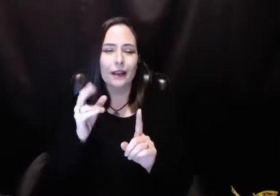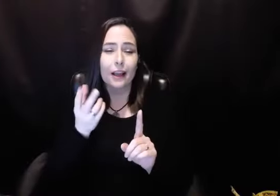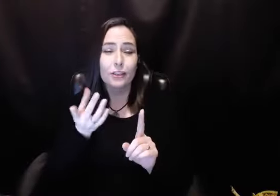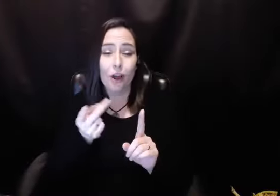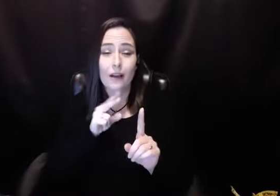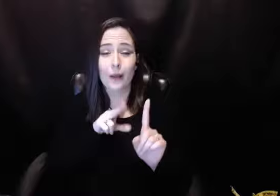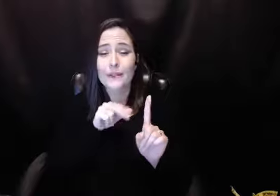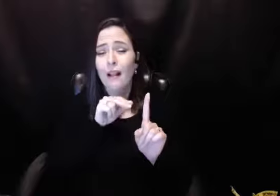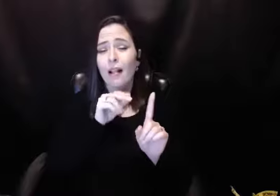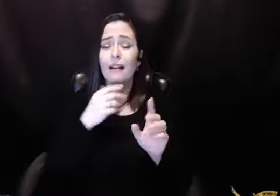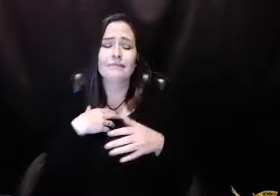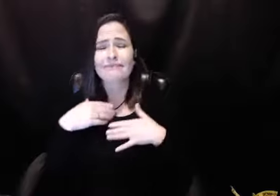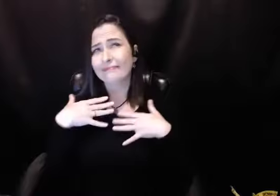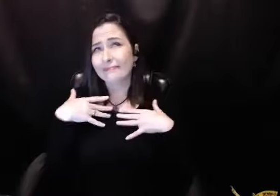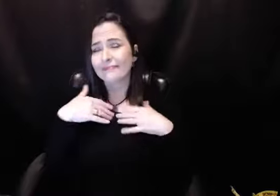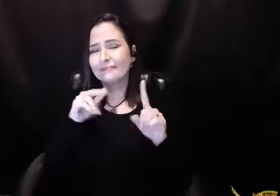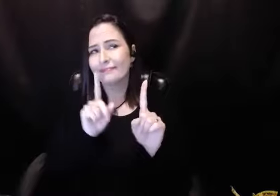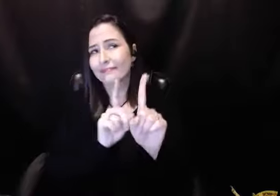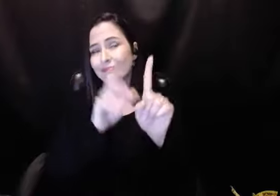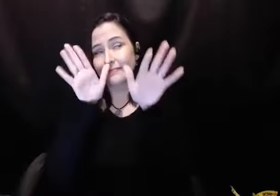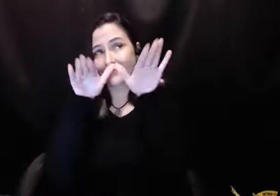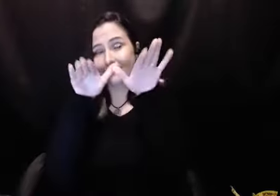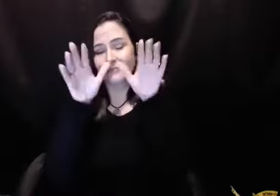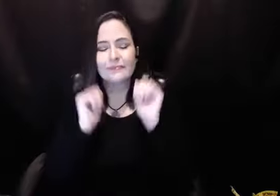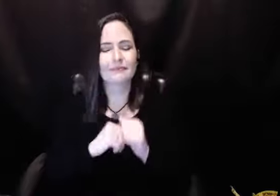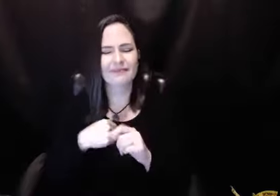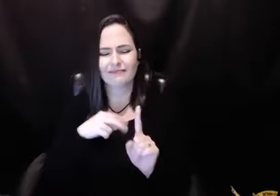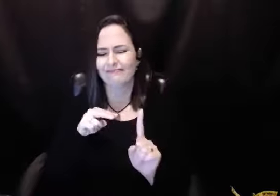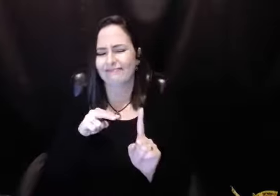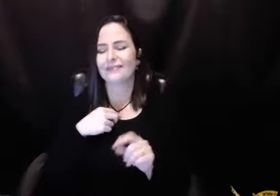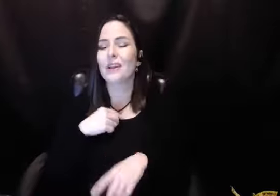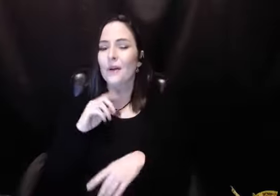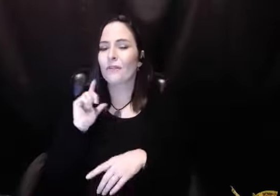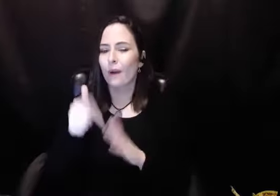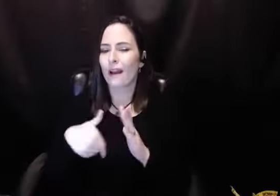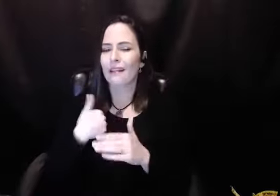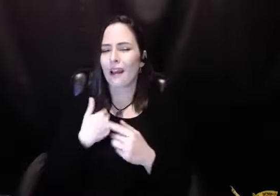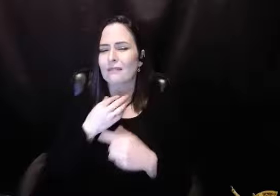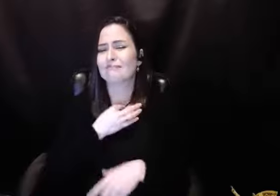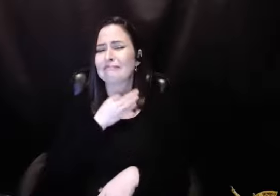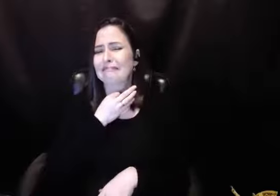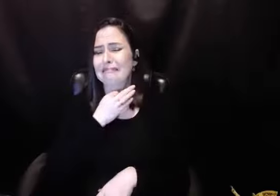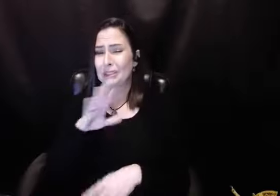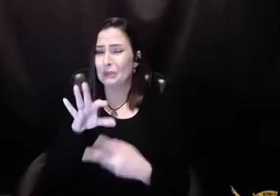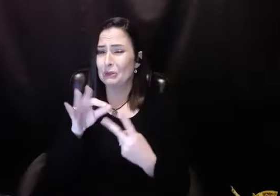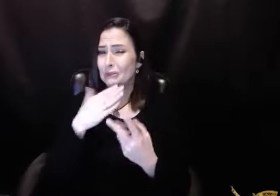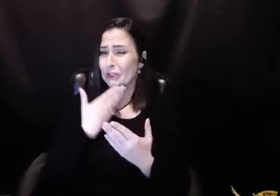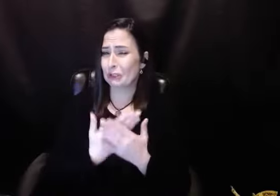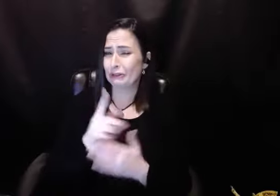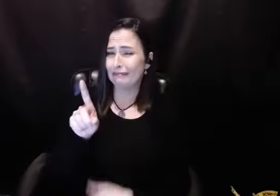dog. would nip at your ankles. telling you, she really was. But anyway, I told him, I said, I wonder about